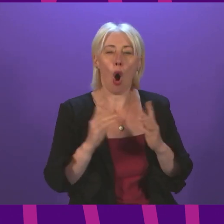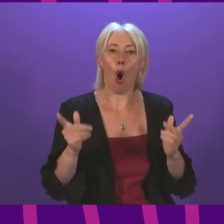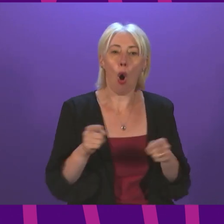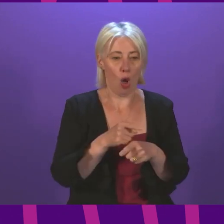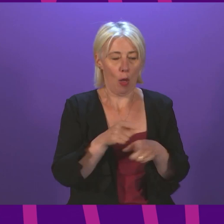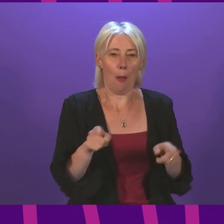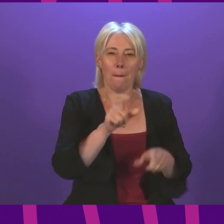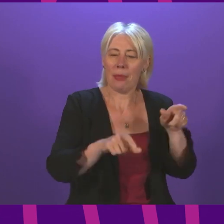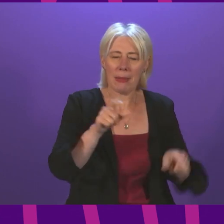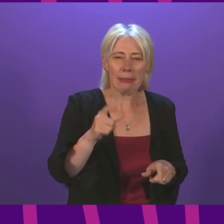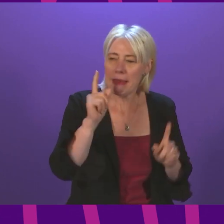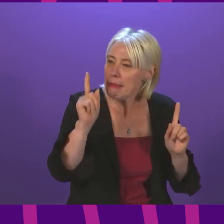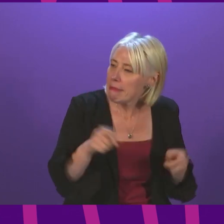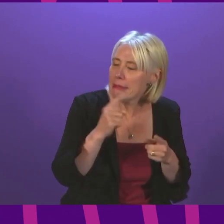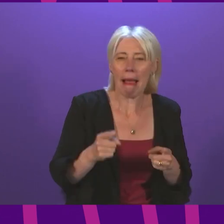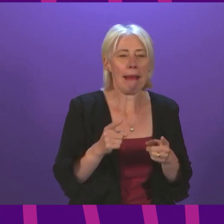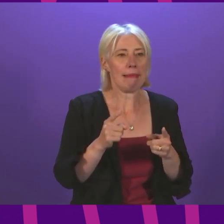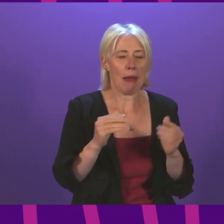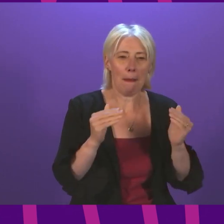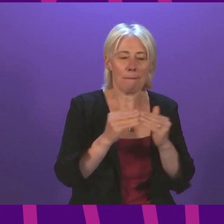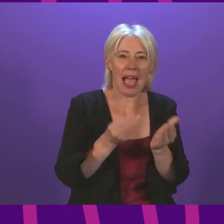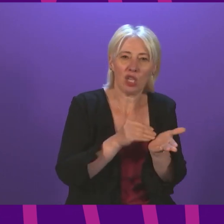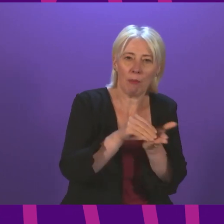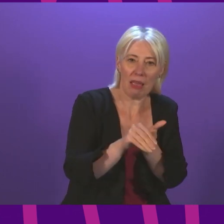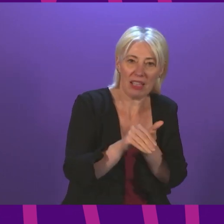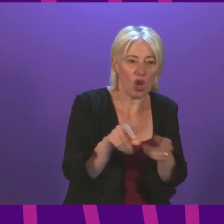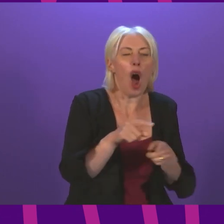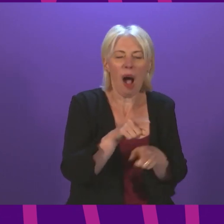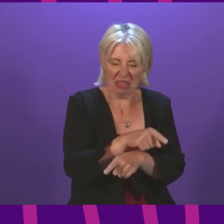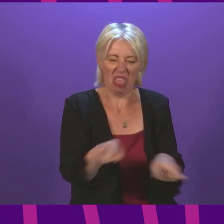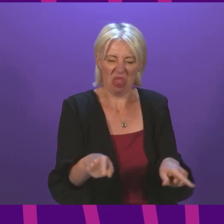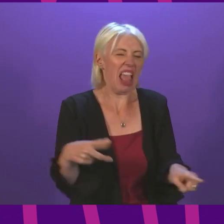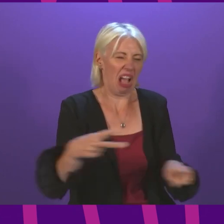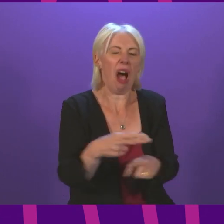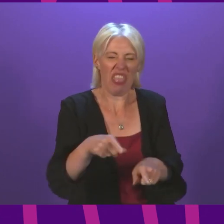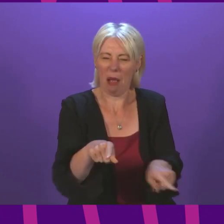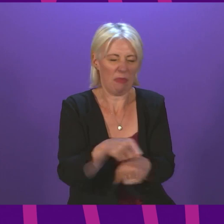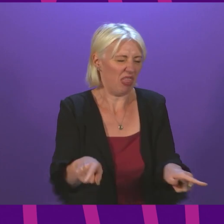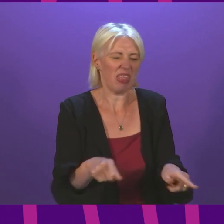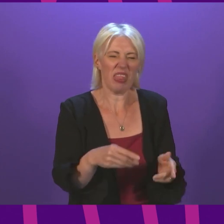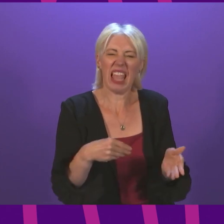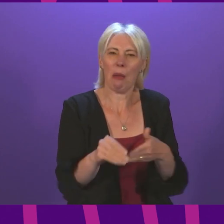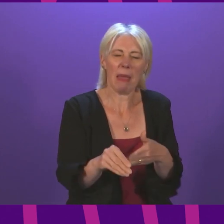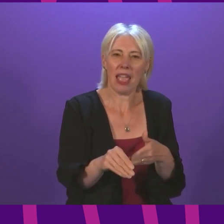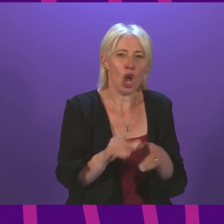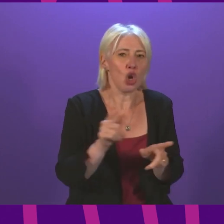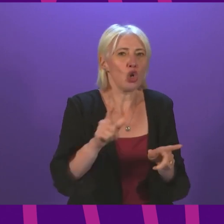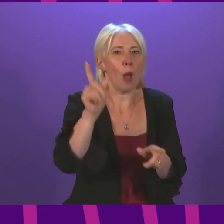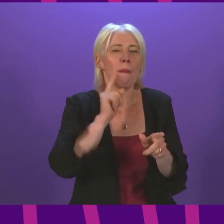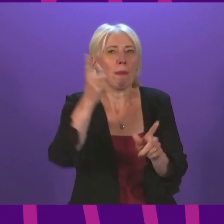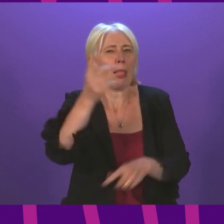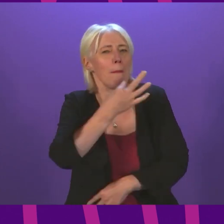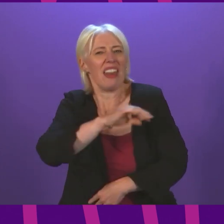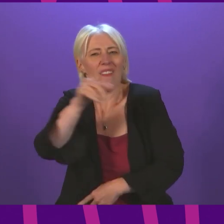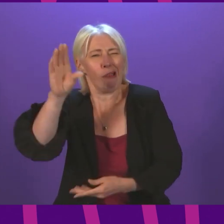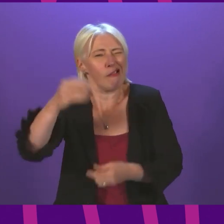ability to meet these payments, make that cut. That cannot be right. And surely, even at this stage, this Parliament